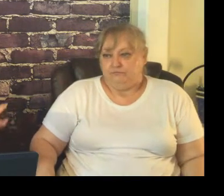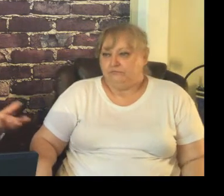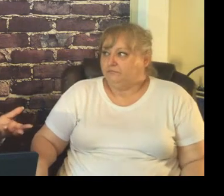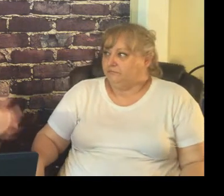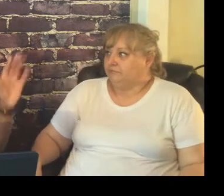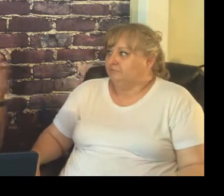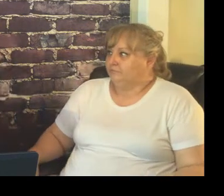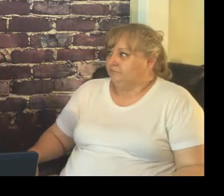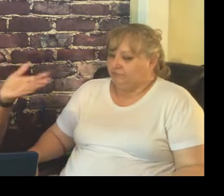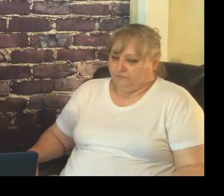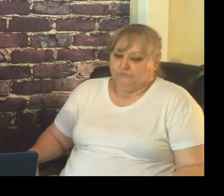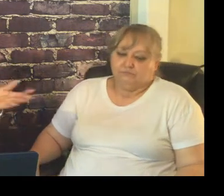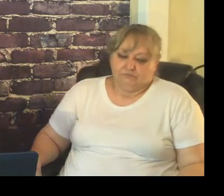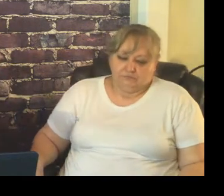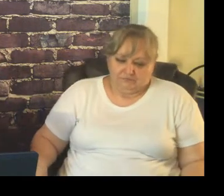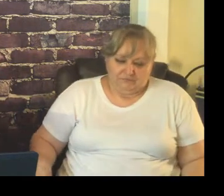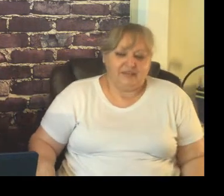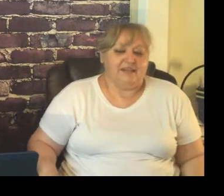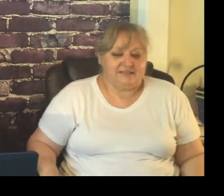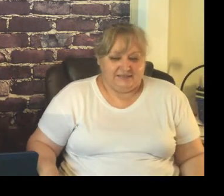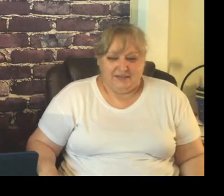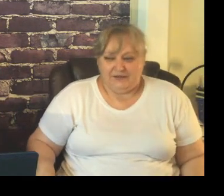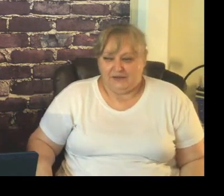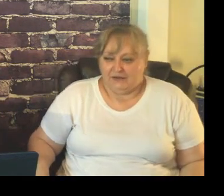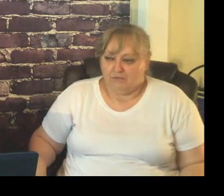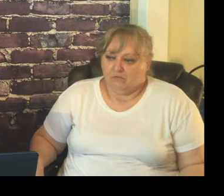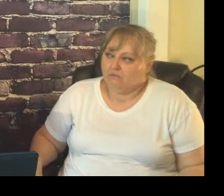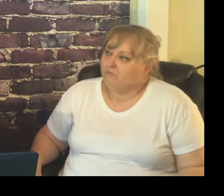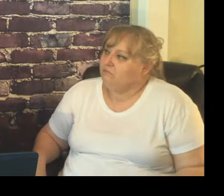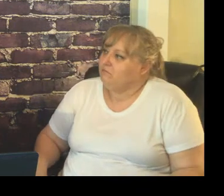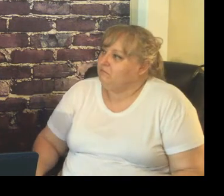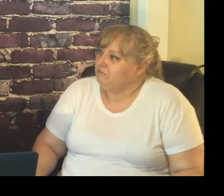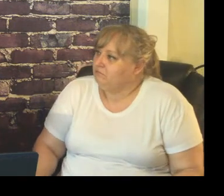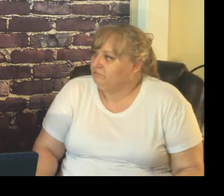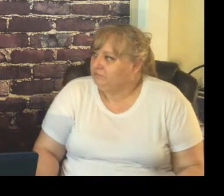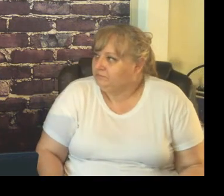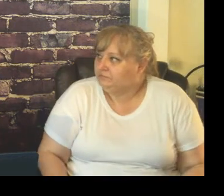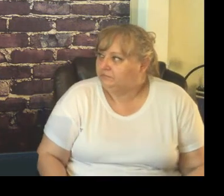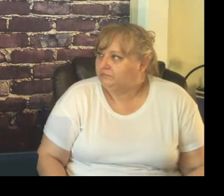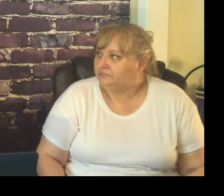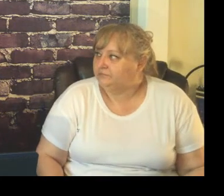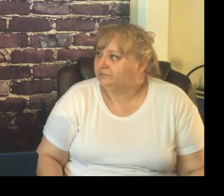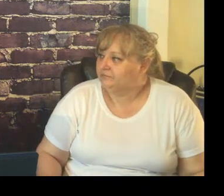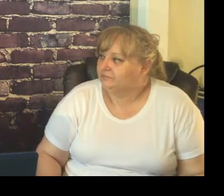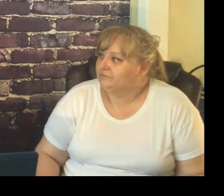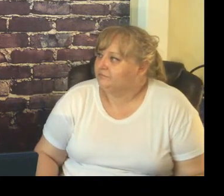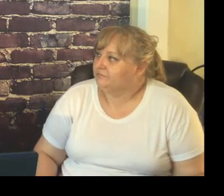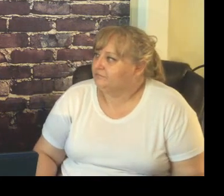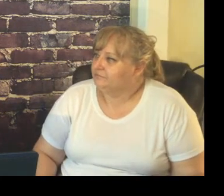you start and we kind of went back and forth with that so where do we start first and foremost I think one of the most important